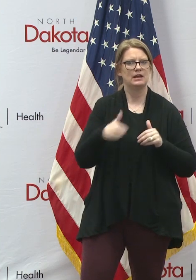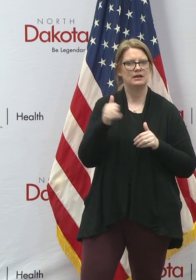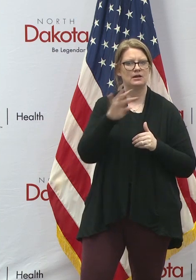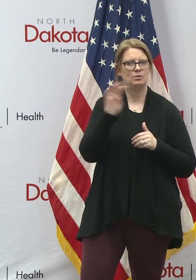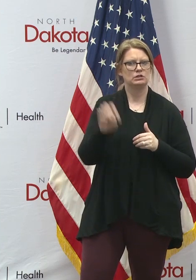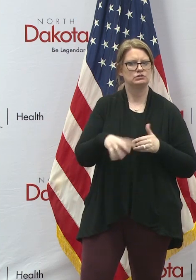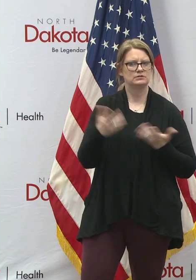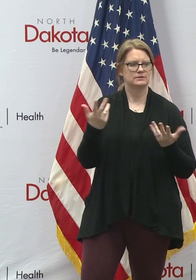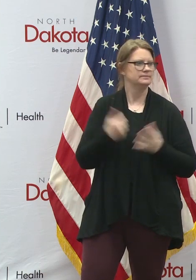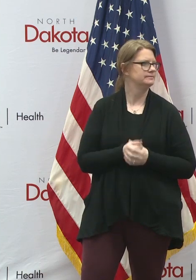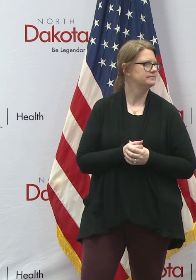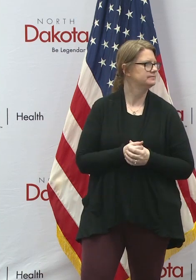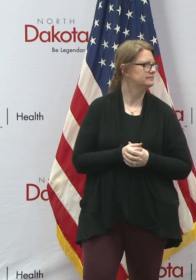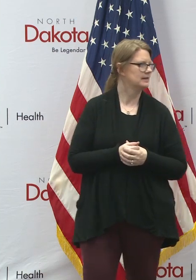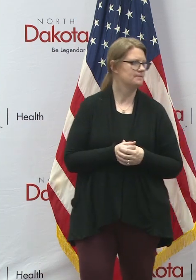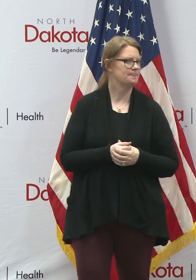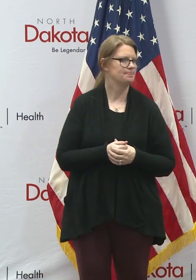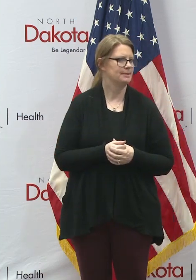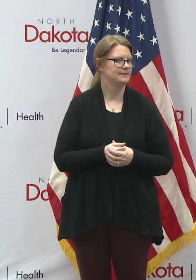&A at the end.